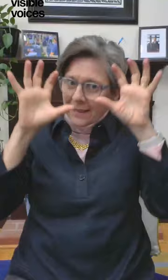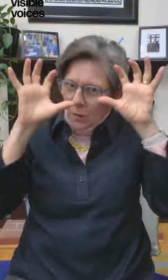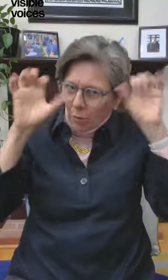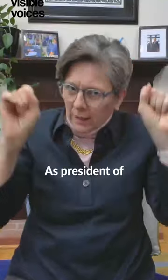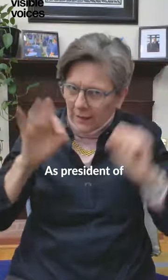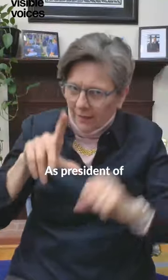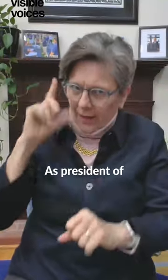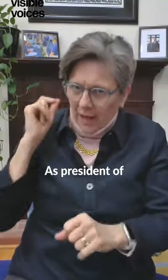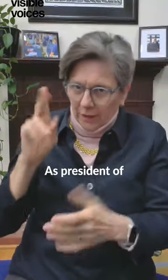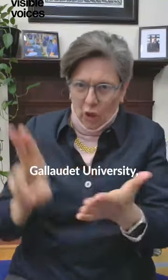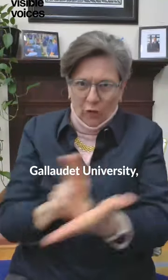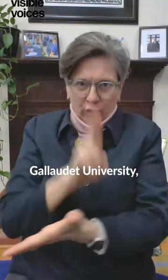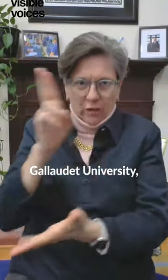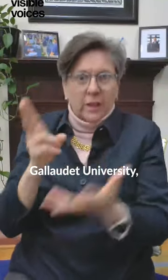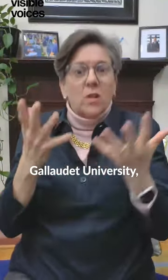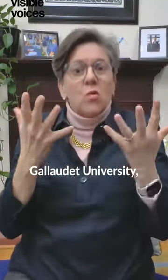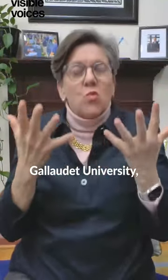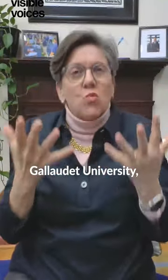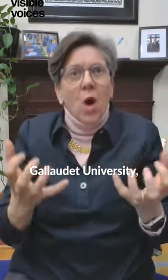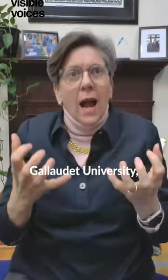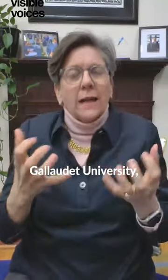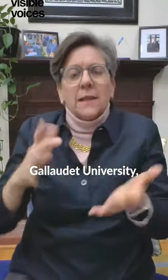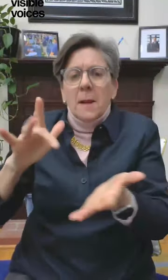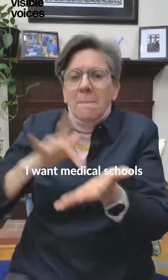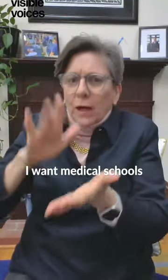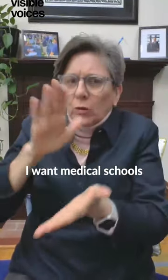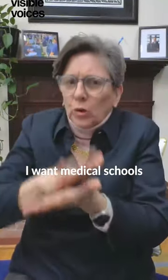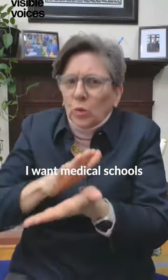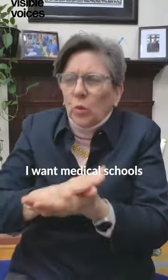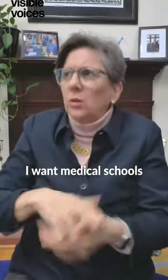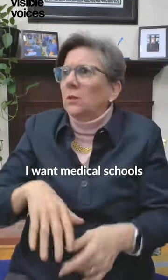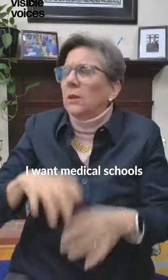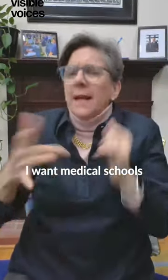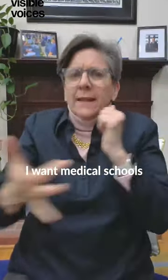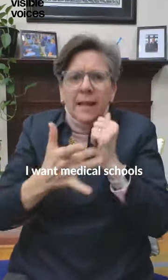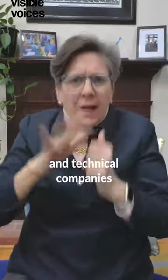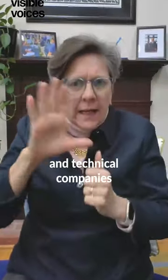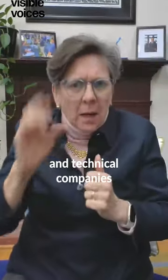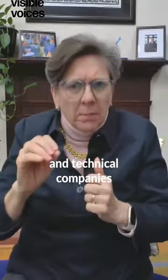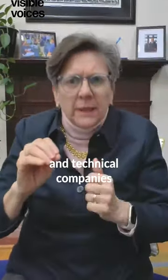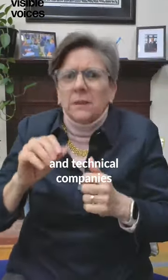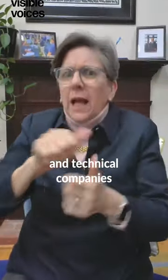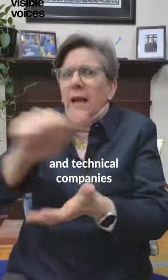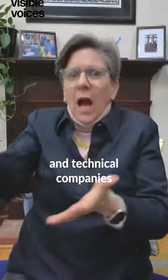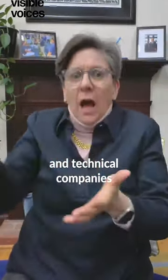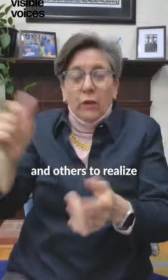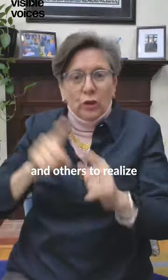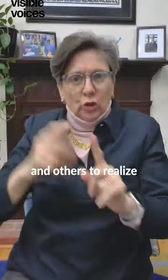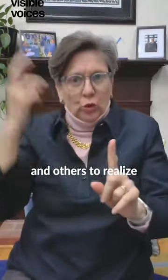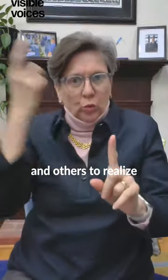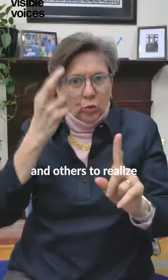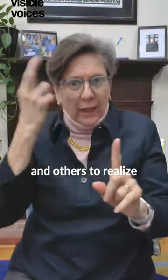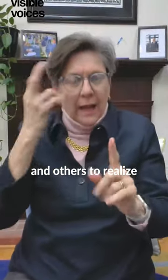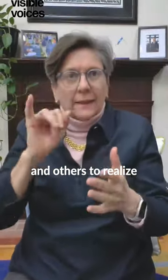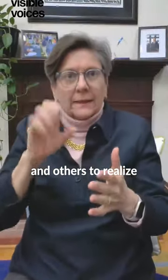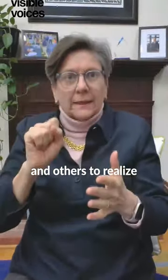As president of Gallaudet University, I want medical schools and technical companies and others to realize